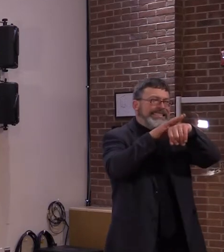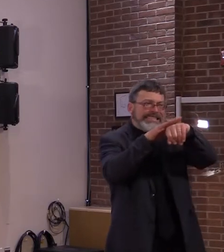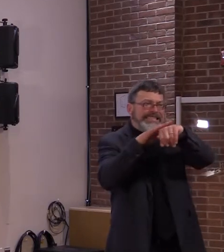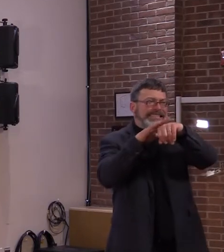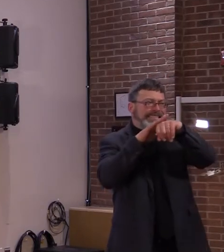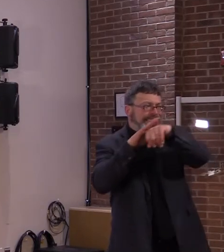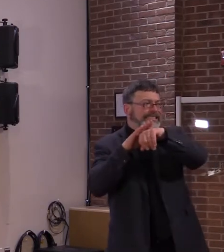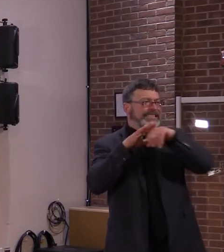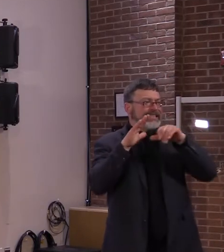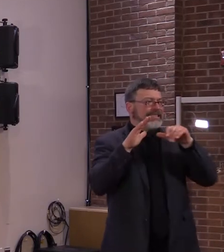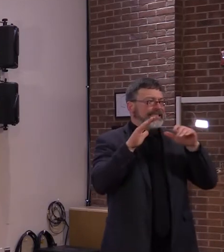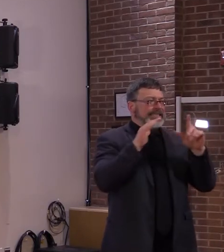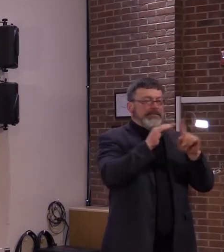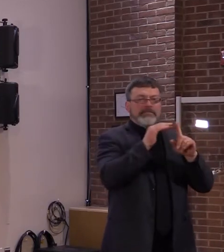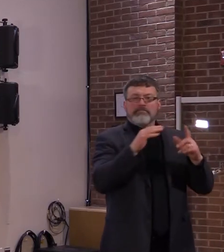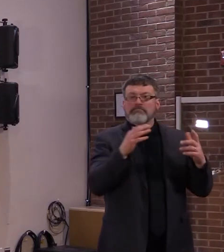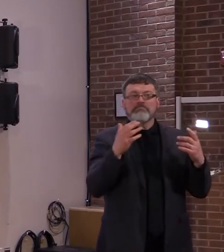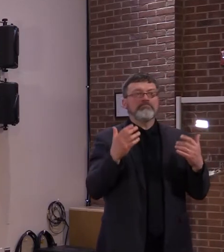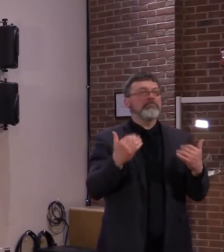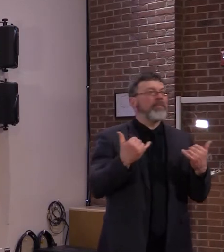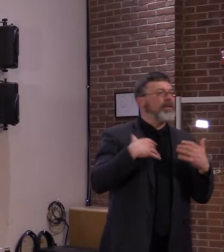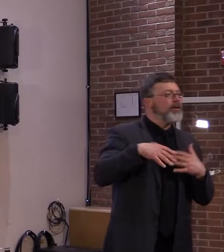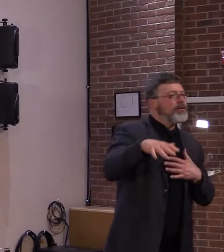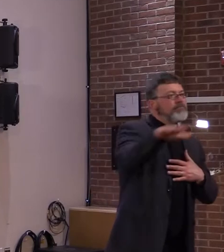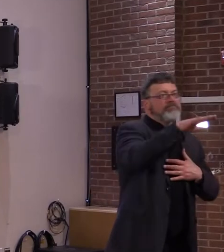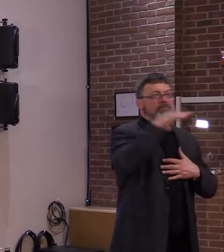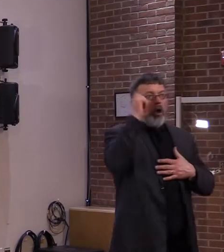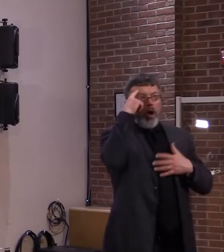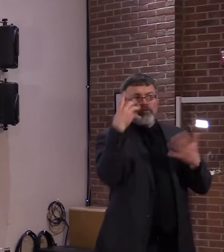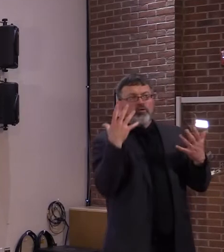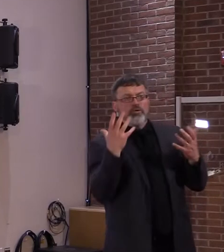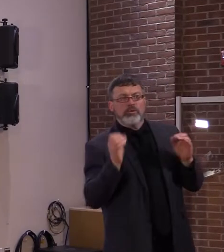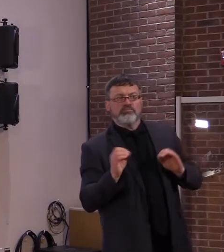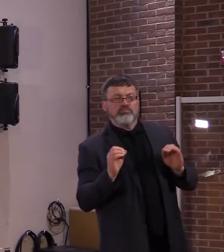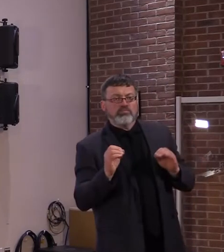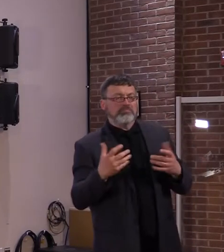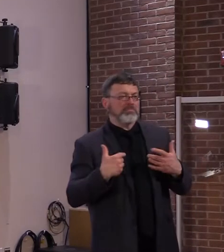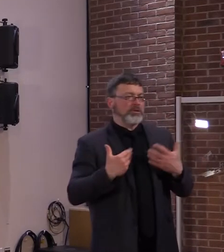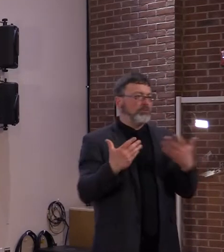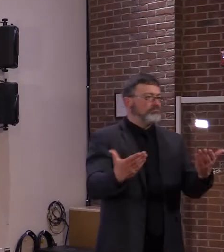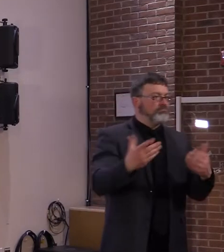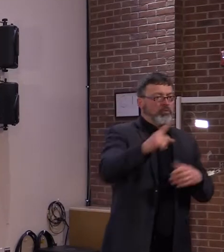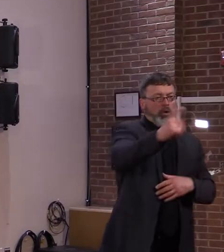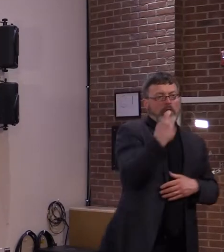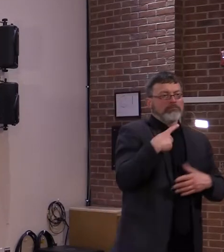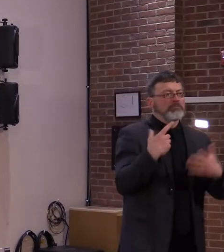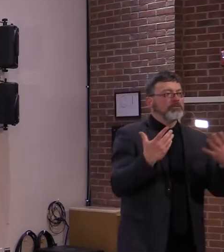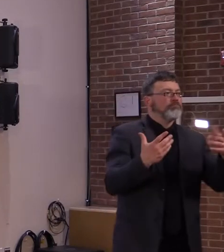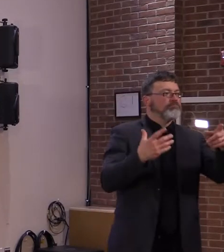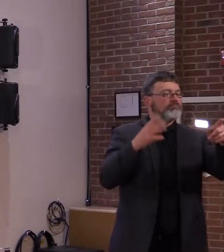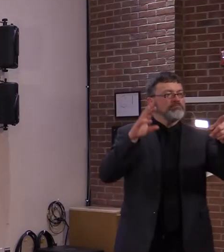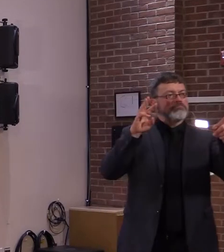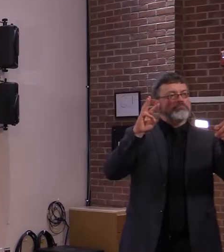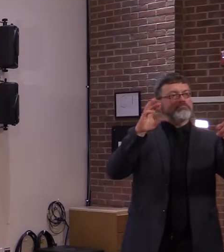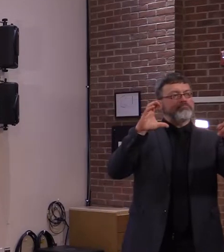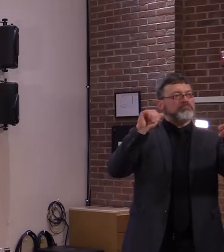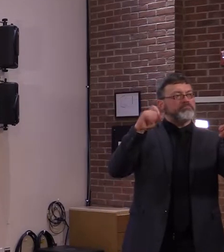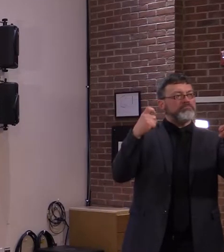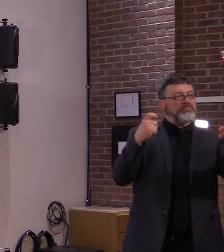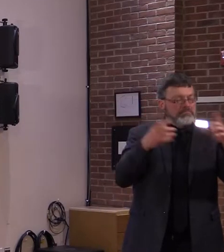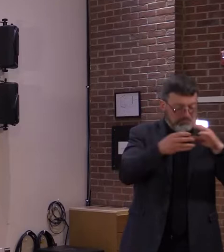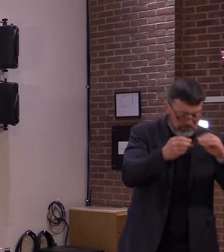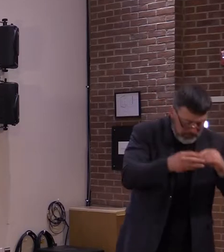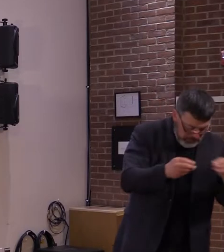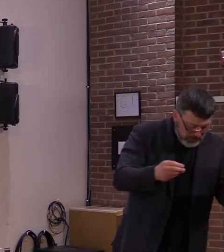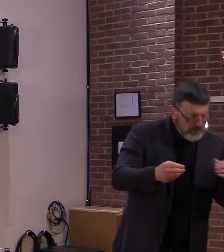so, Caller, if you've got a quick one for Dr. Levine or someone else, you can start with that, and then the governor will be here for any call. I do have one for Dr. Levine.